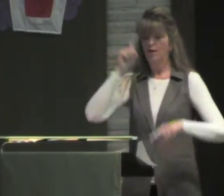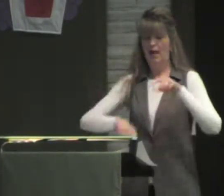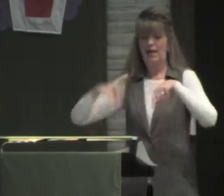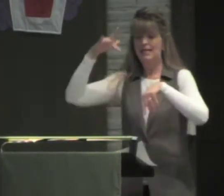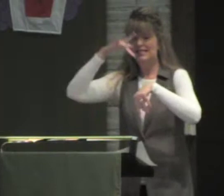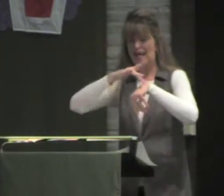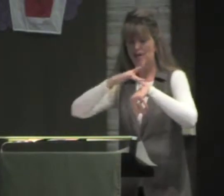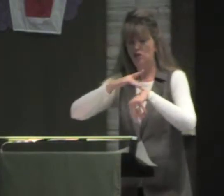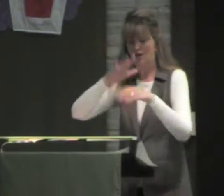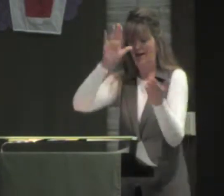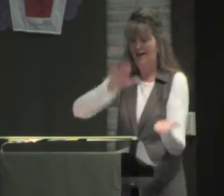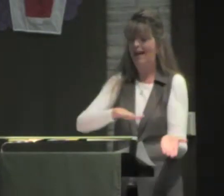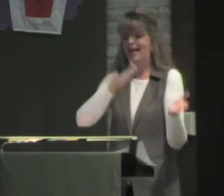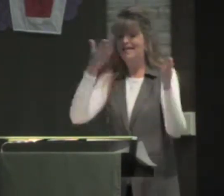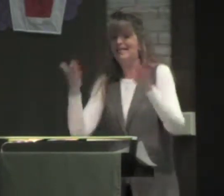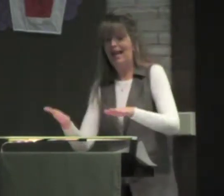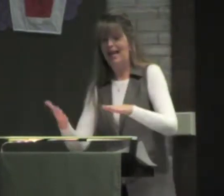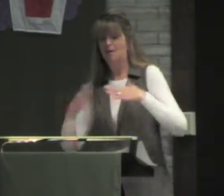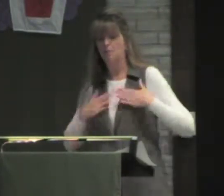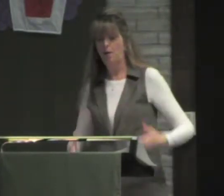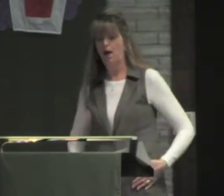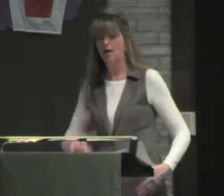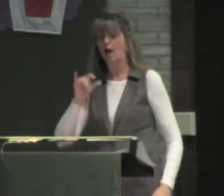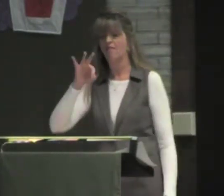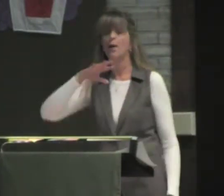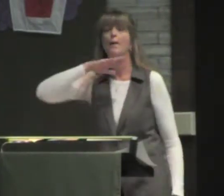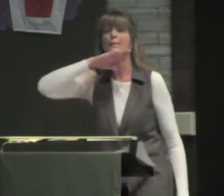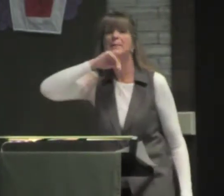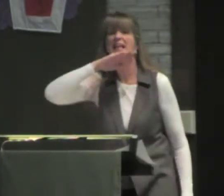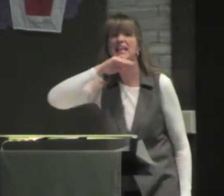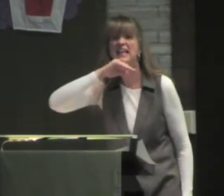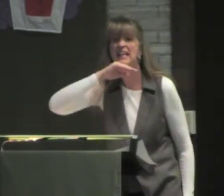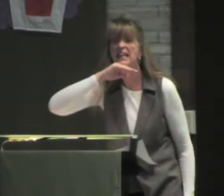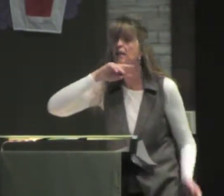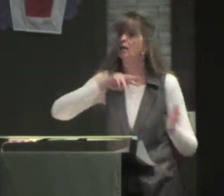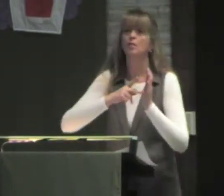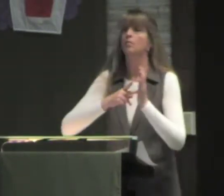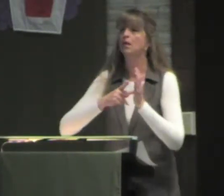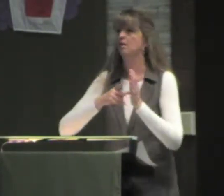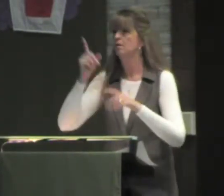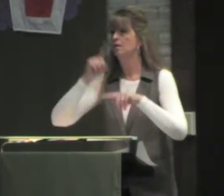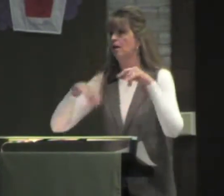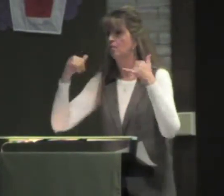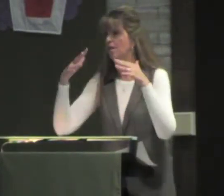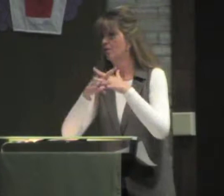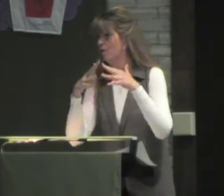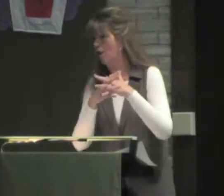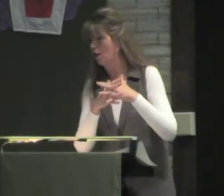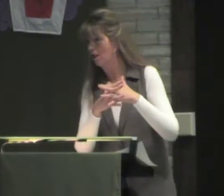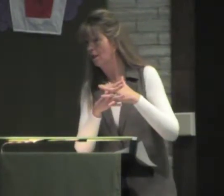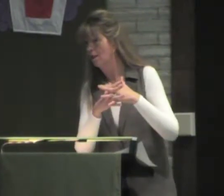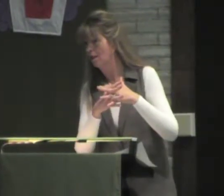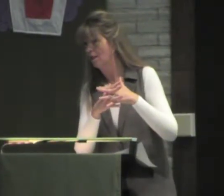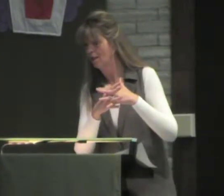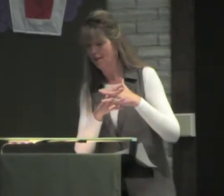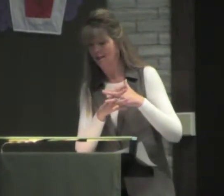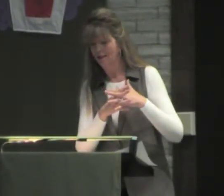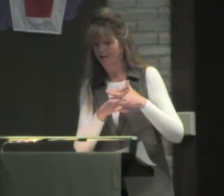You're not allowed to touch the dead carcass of a pig. Which means you can't play football.